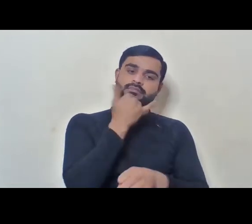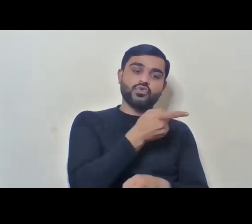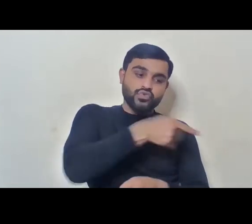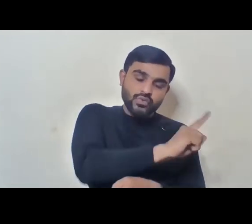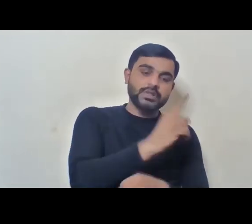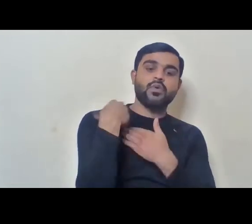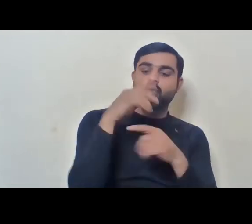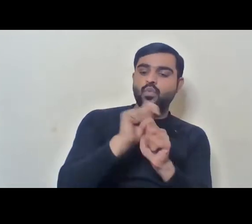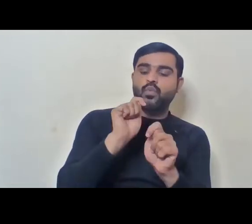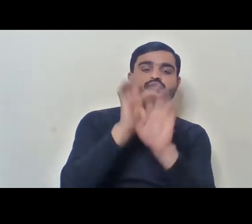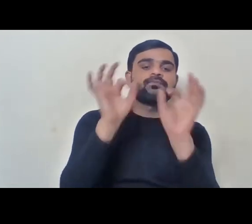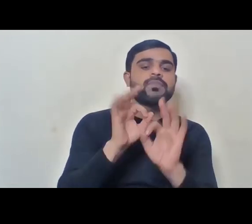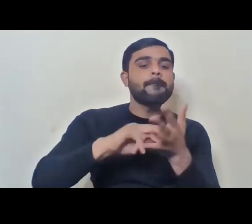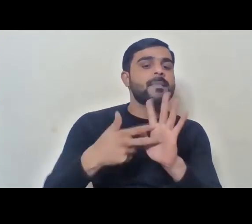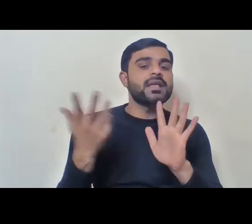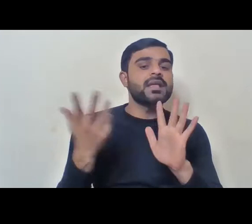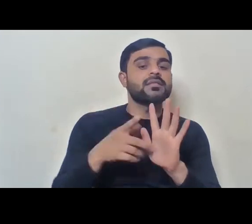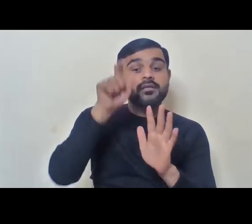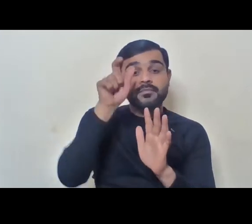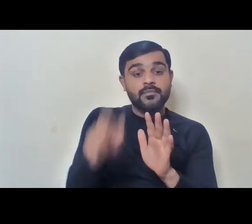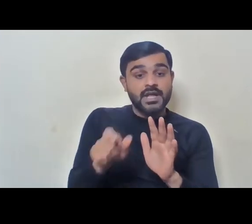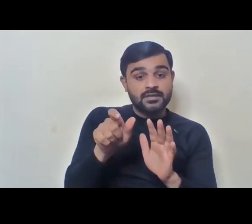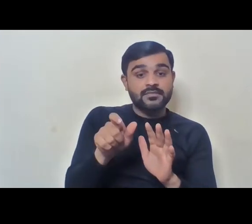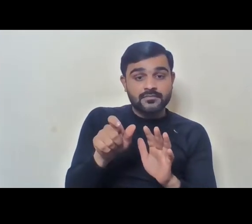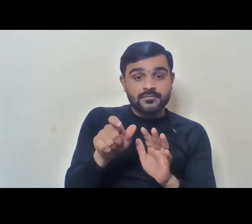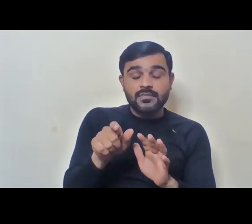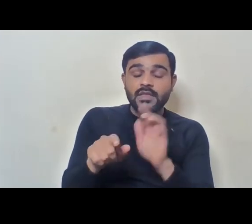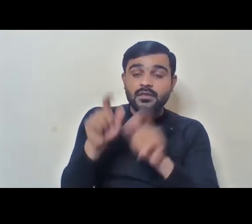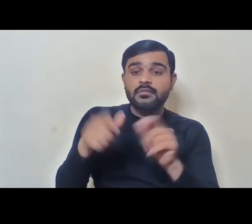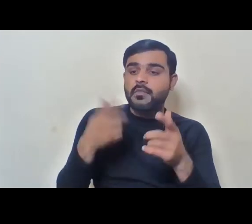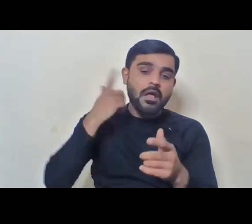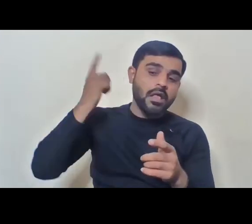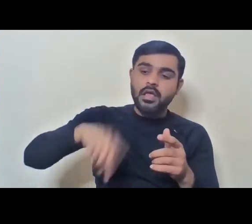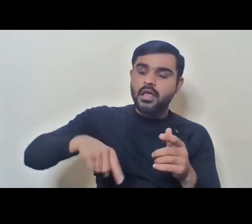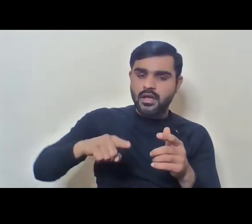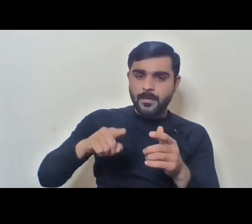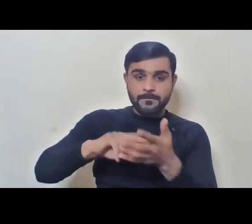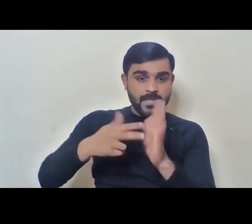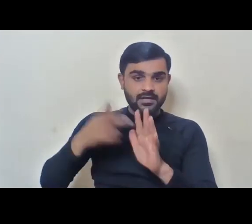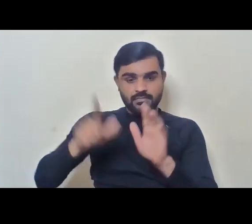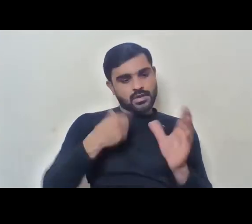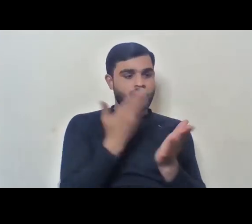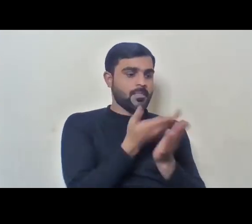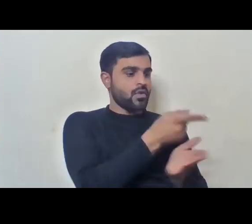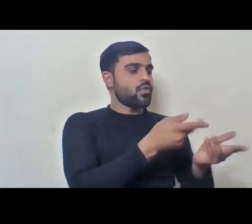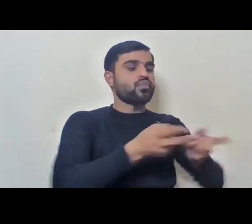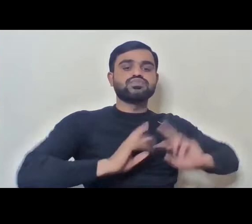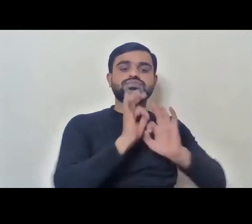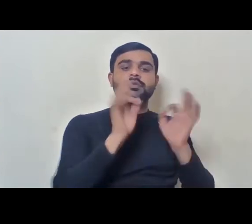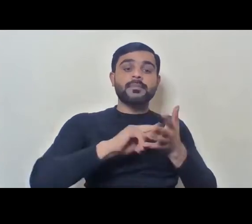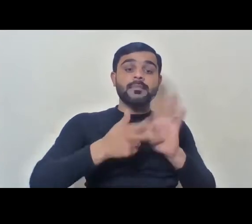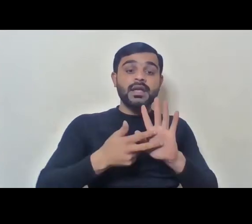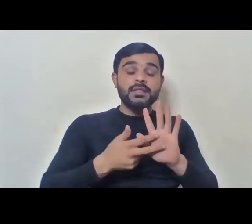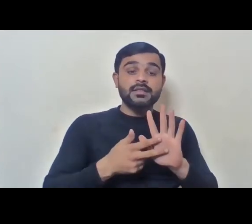that doesn't mean that a person, a candidate is denied reservation. So even if identification is not